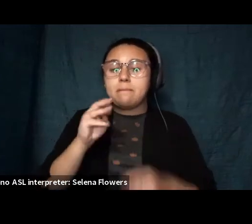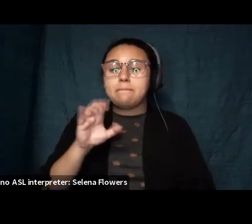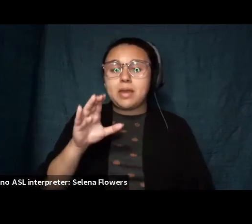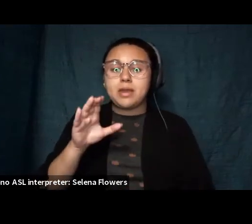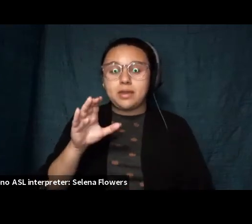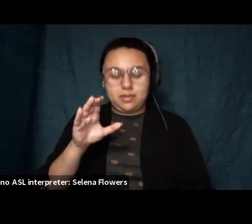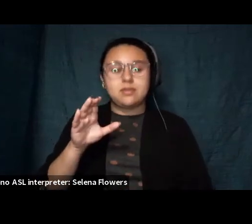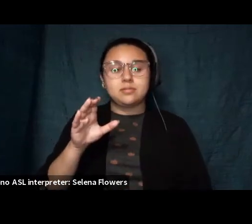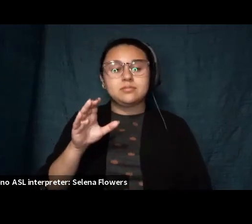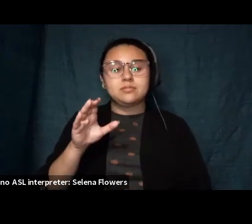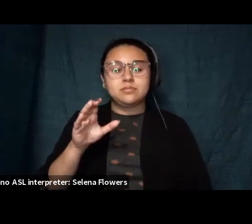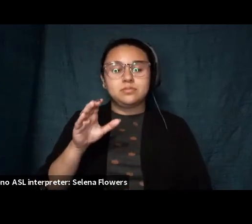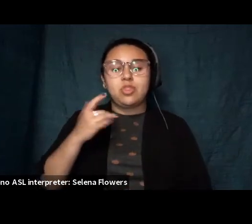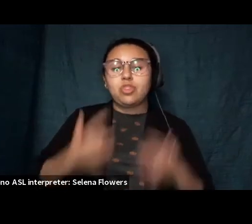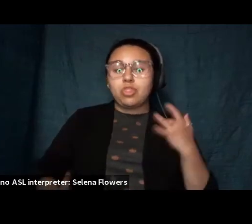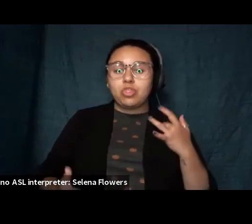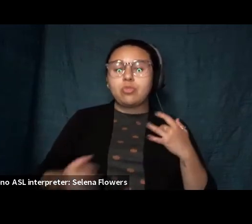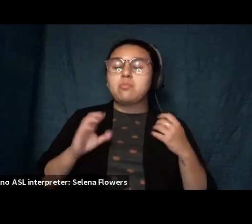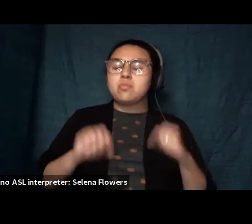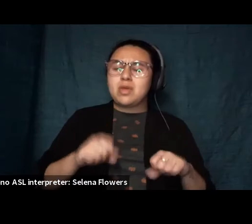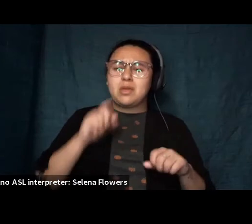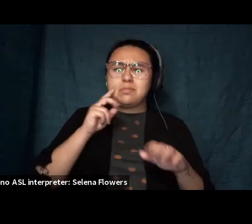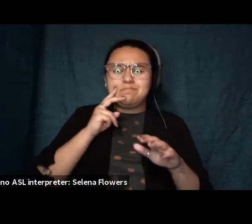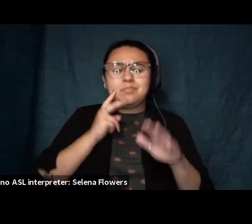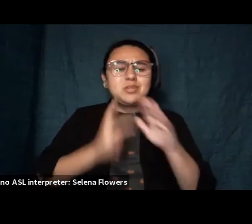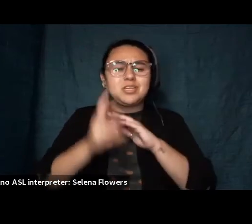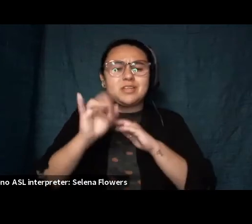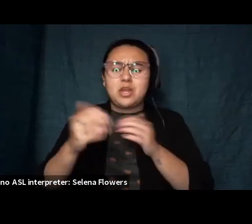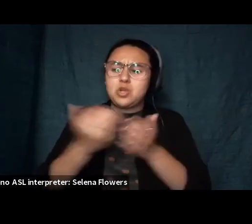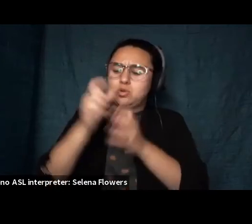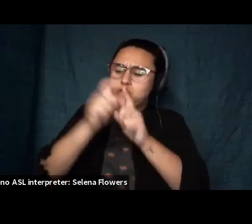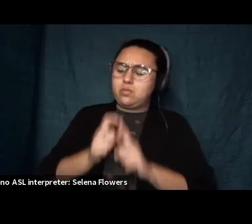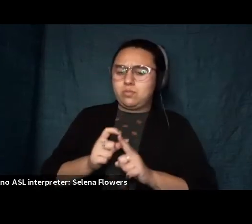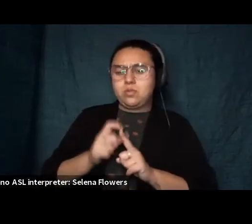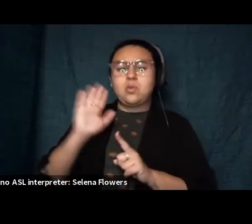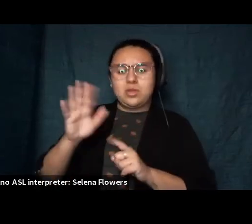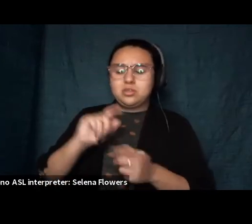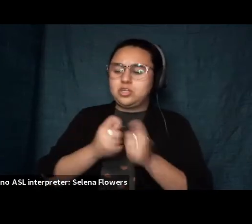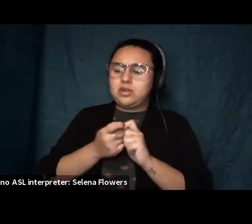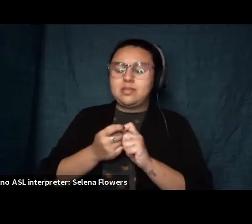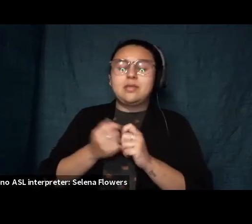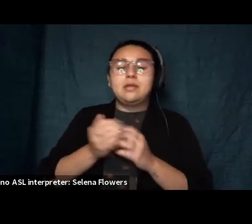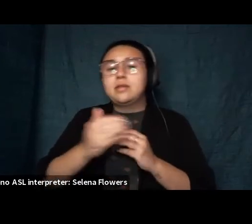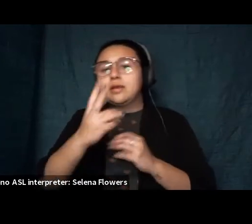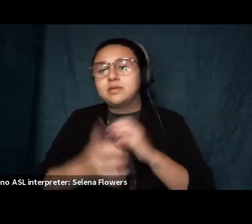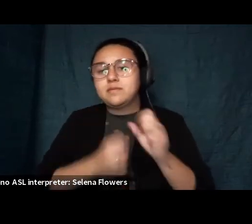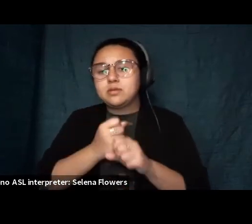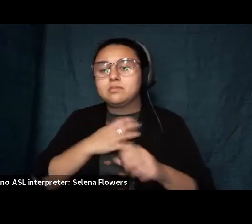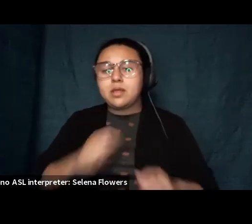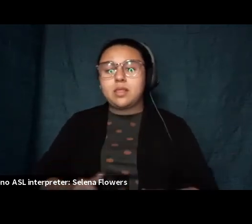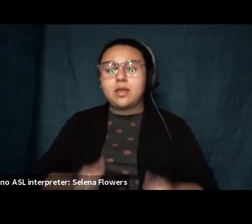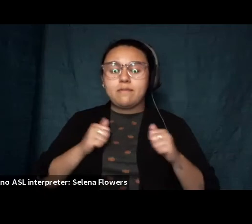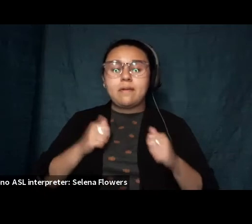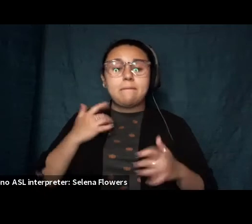be expected even predicted according to this new terminology that would shape the next seven years of my life bipolar one